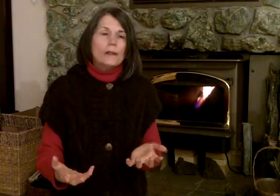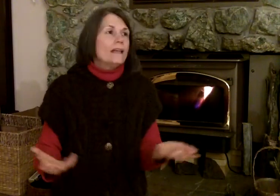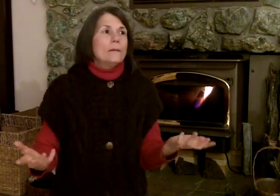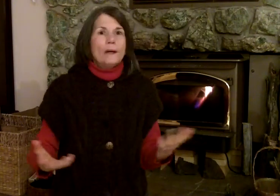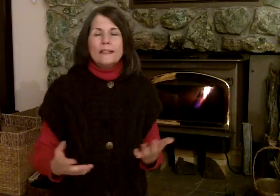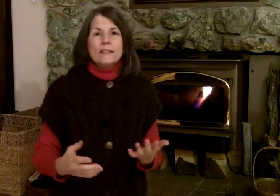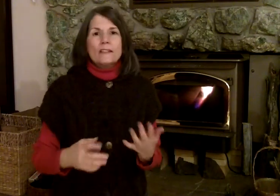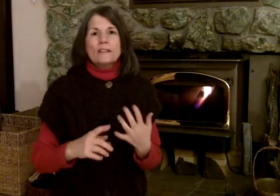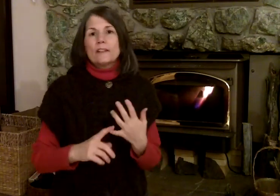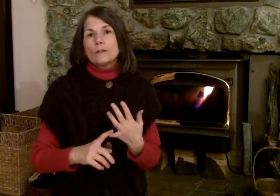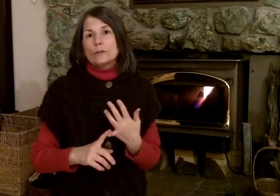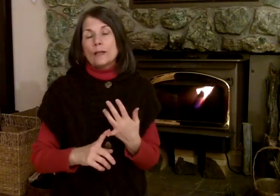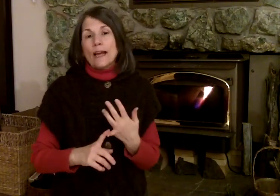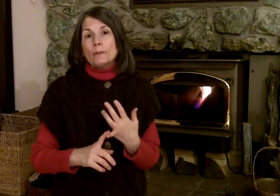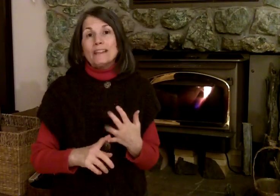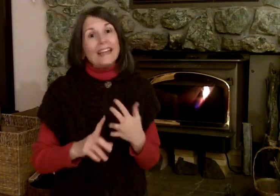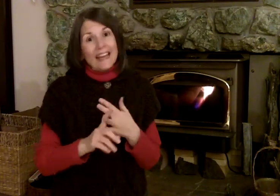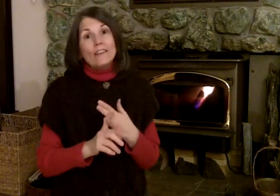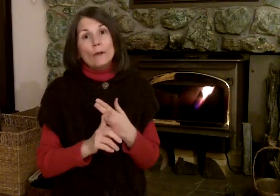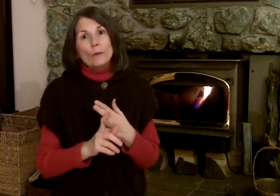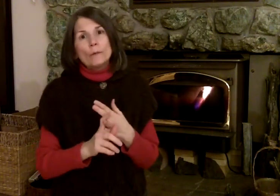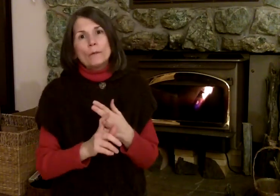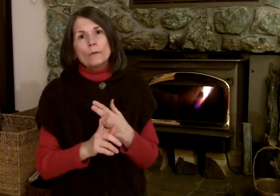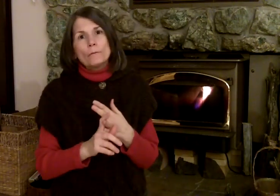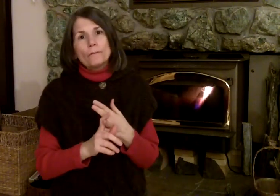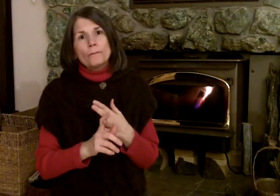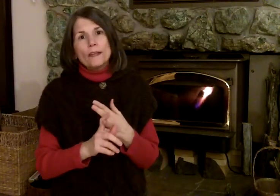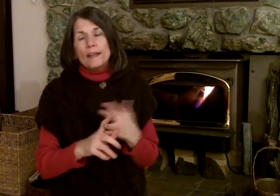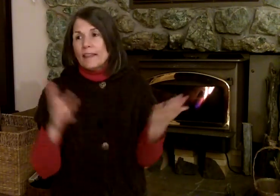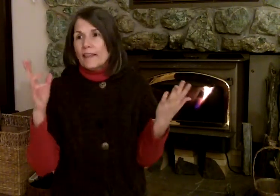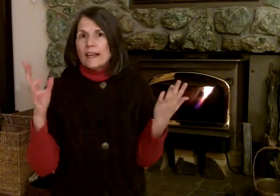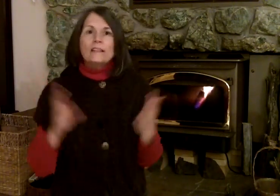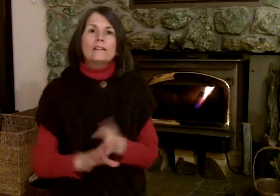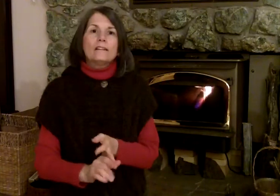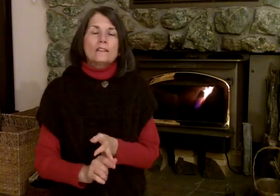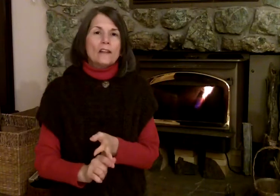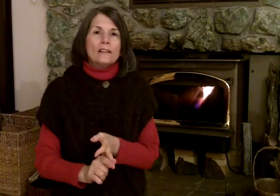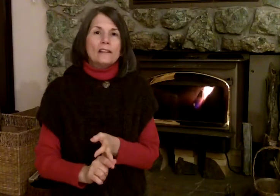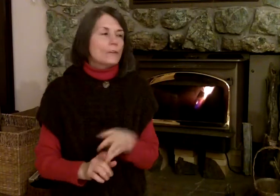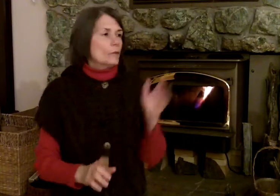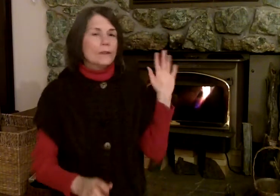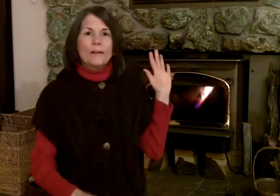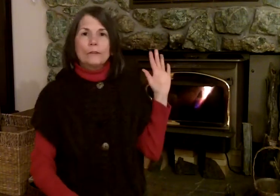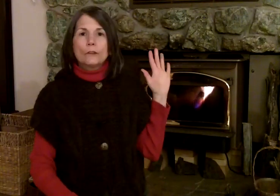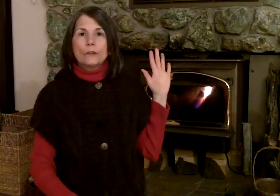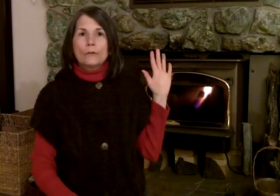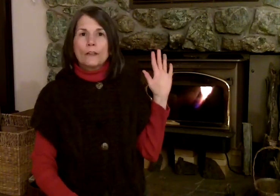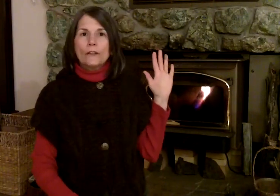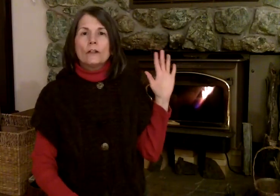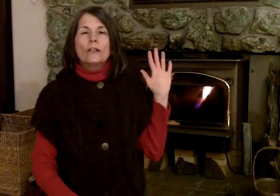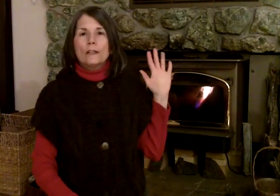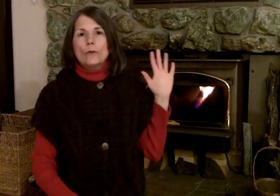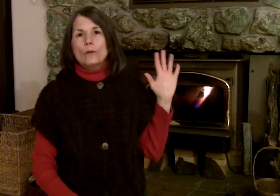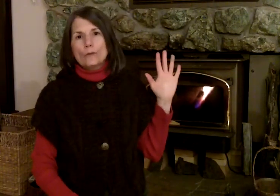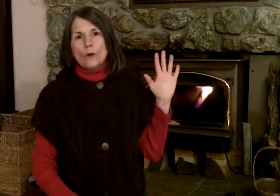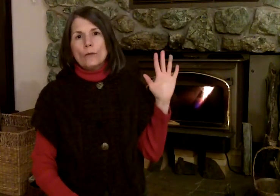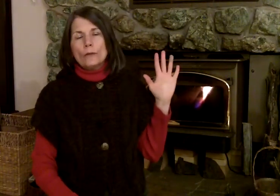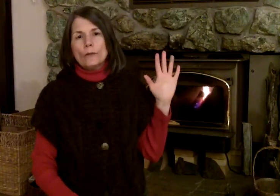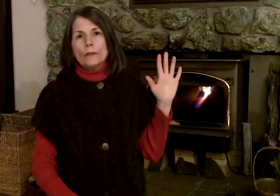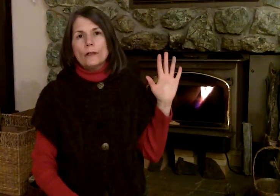my guess is that they'll do it happily, and they'll remember. And then, suddenly, you don't have to look over here at what's wrong with you,